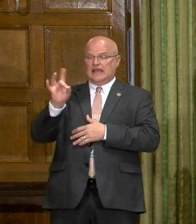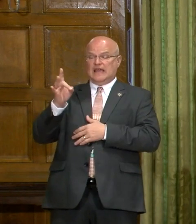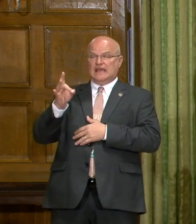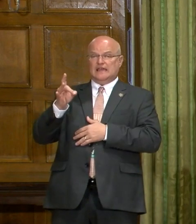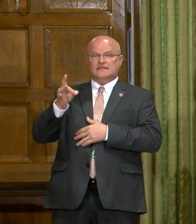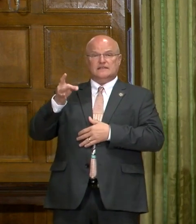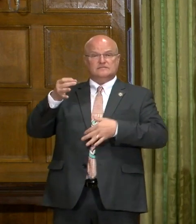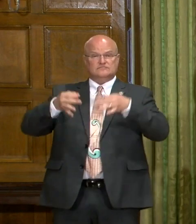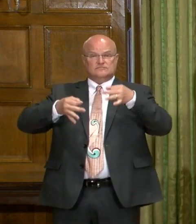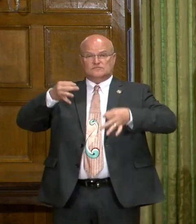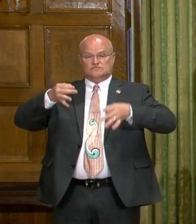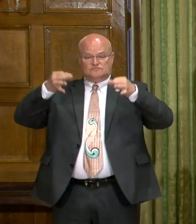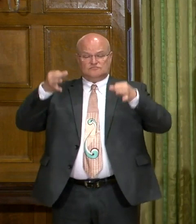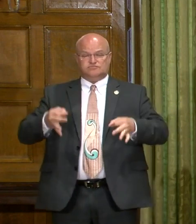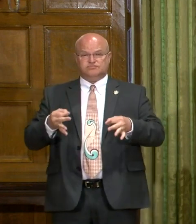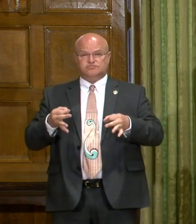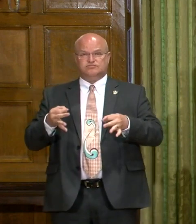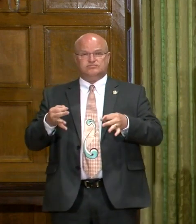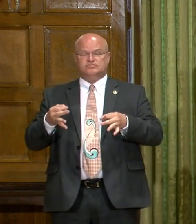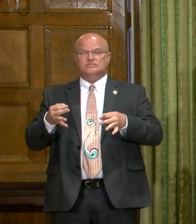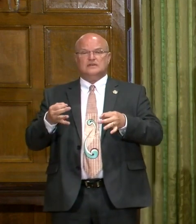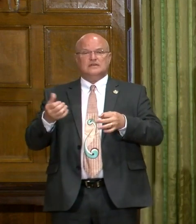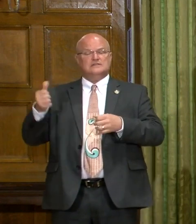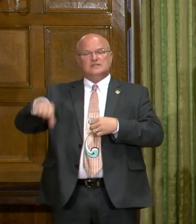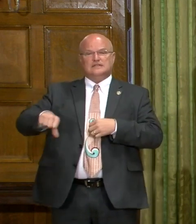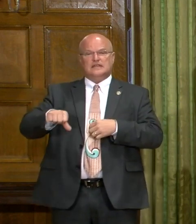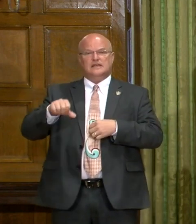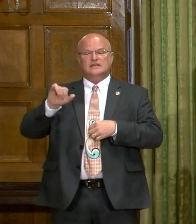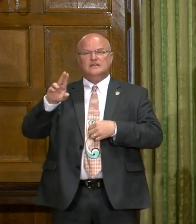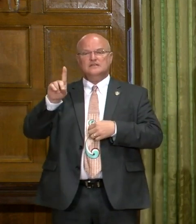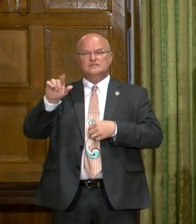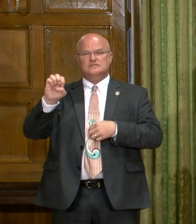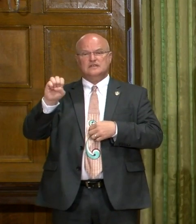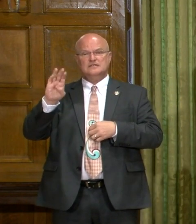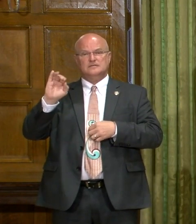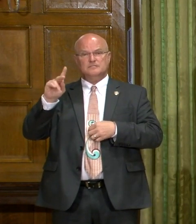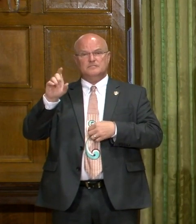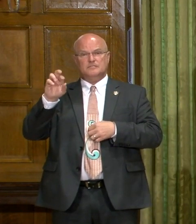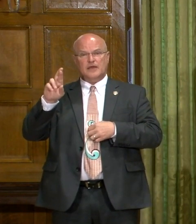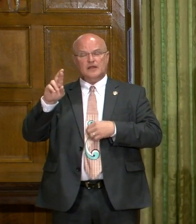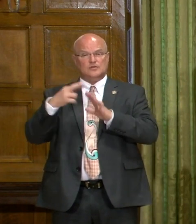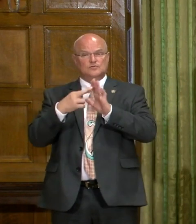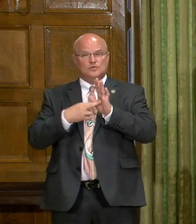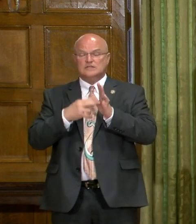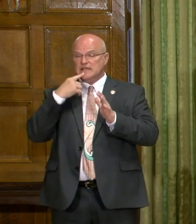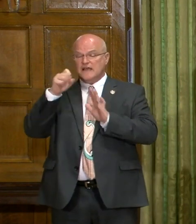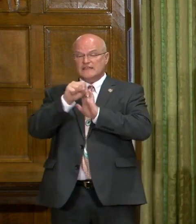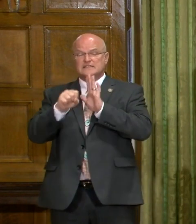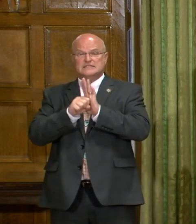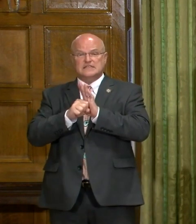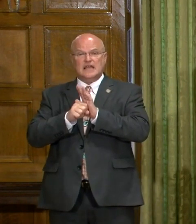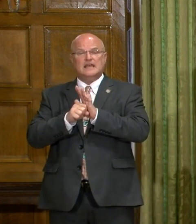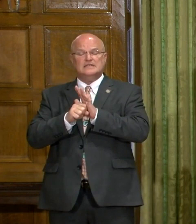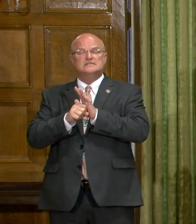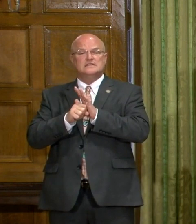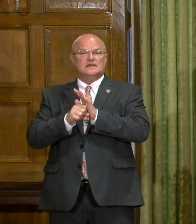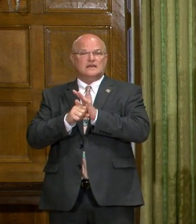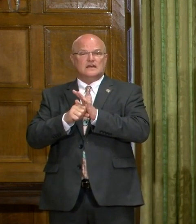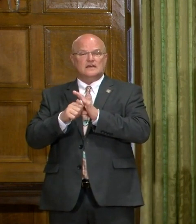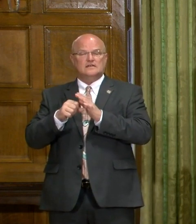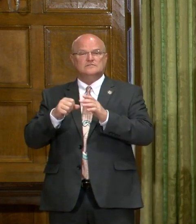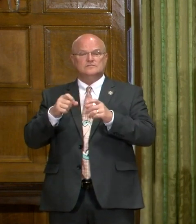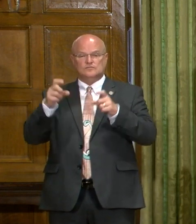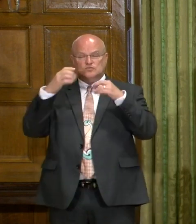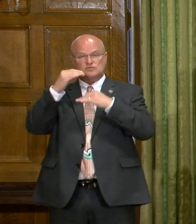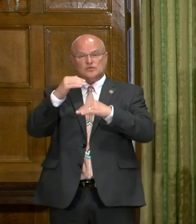Circuit Court of Appeals struck down Judge Baker's ruling and said the state's restrictions are appropriate in this health